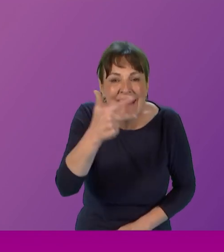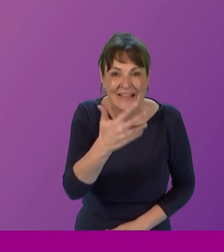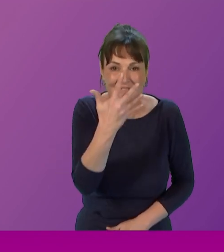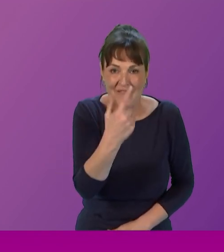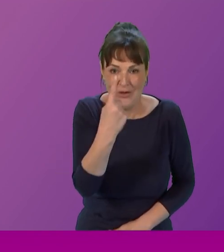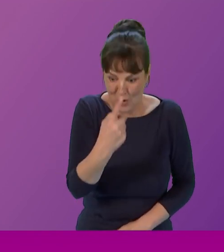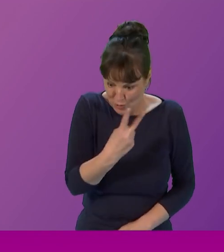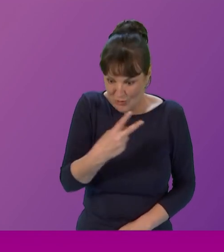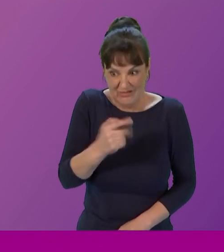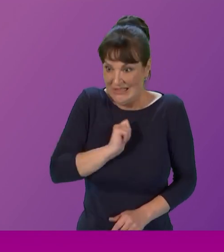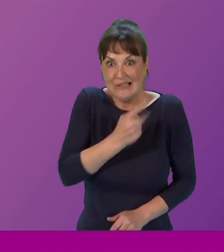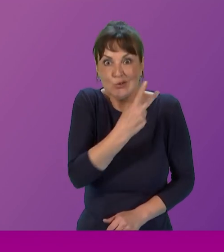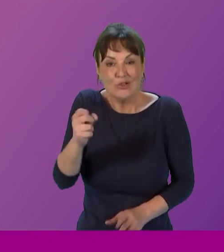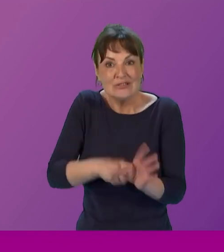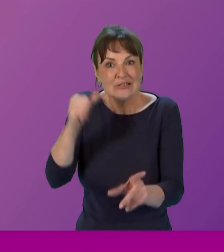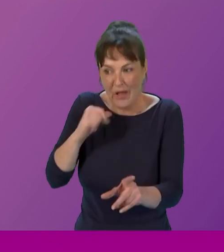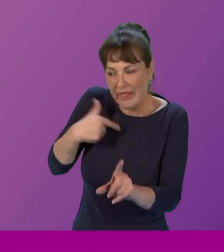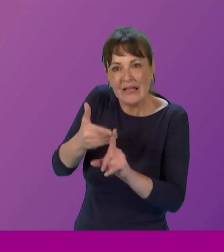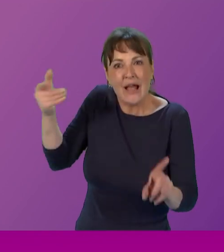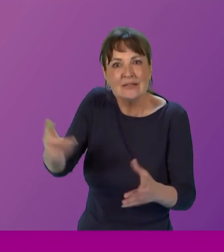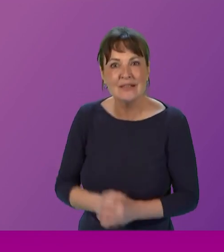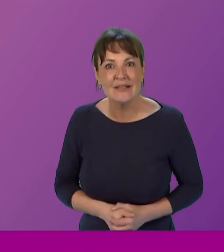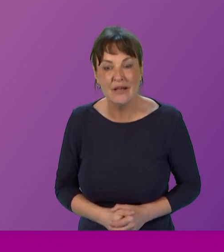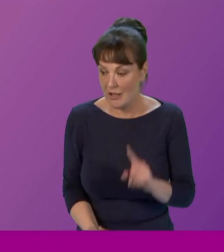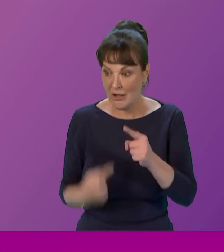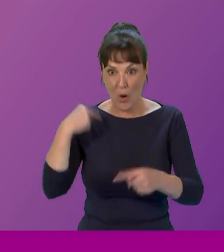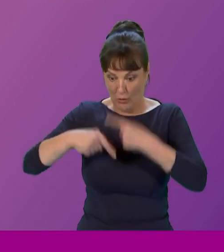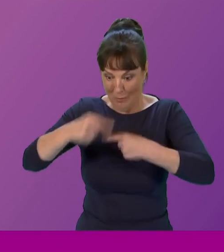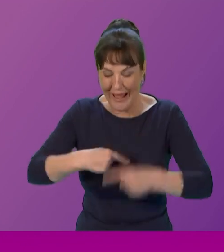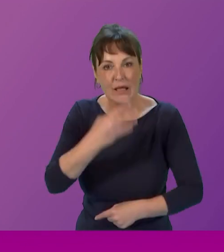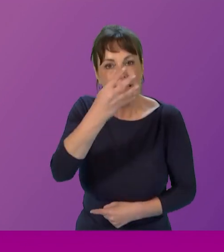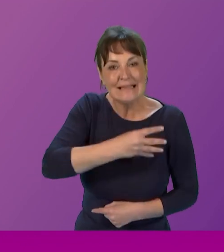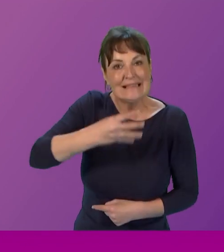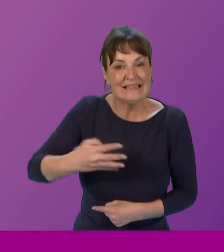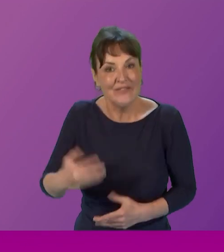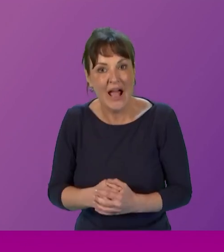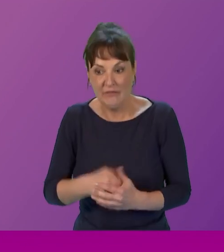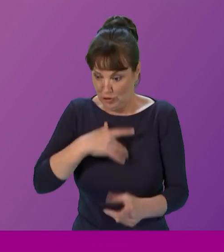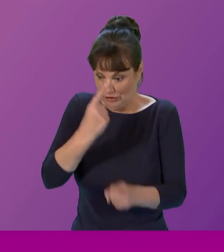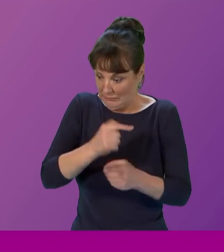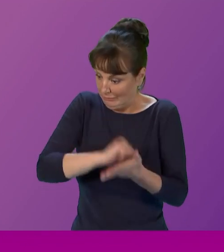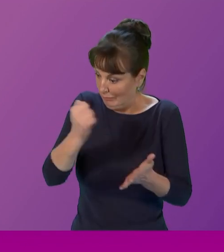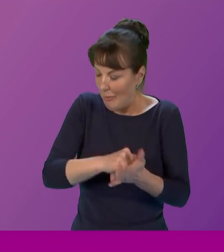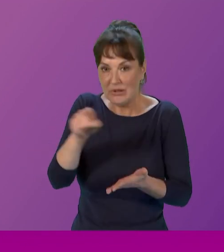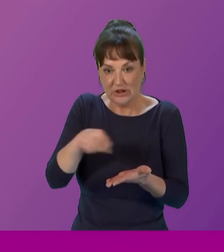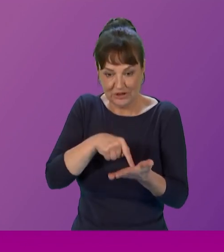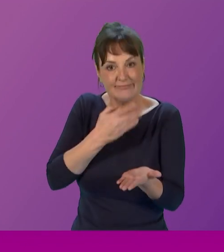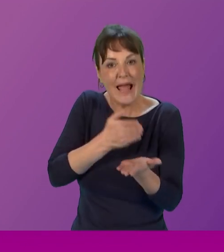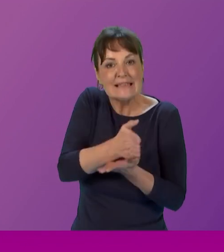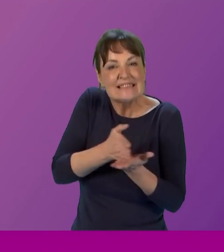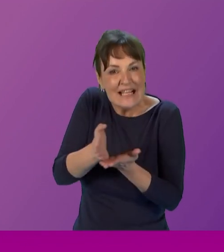1989 which is when kimberly crenshaw published her now famous work um on intersectionality coining the term